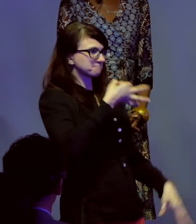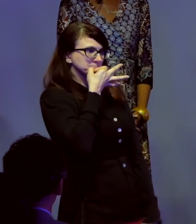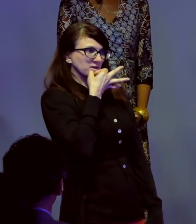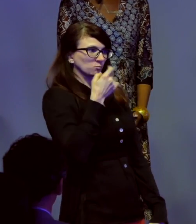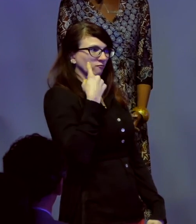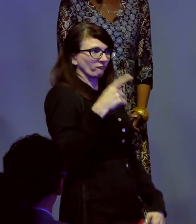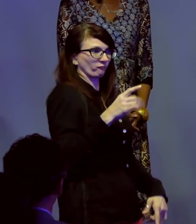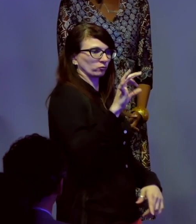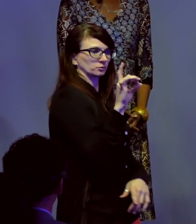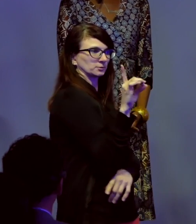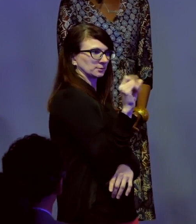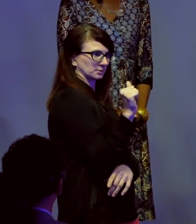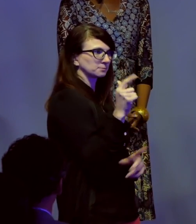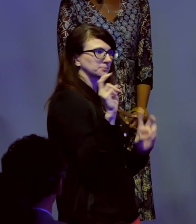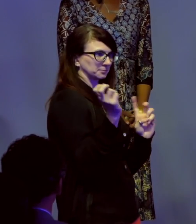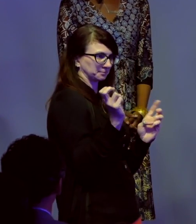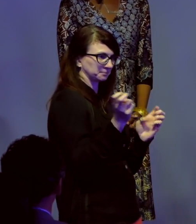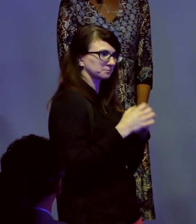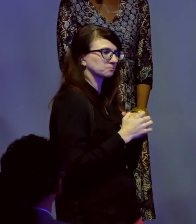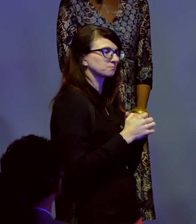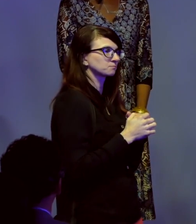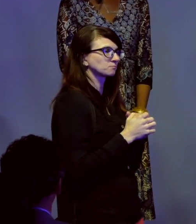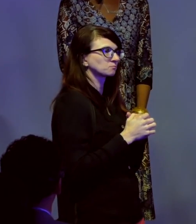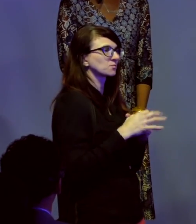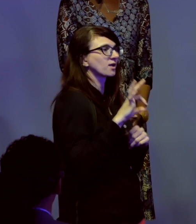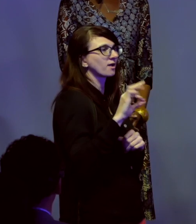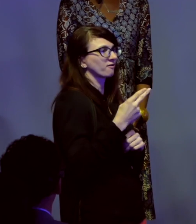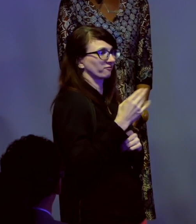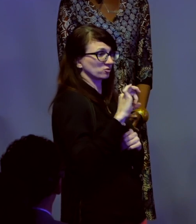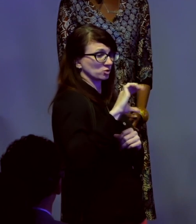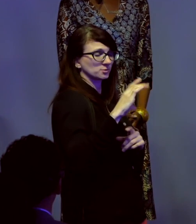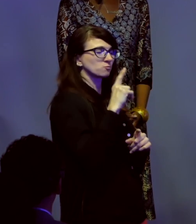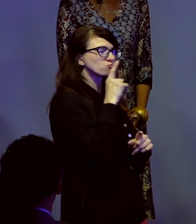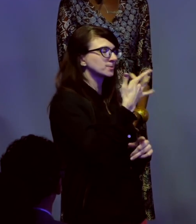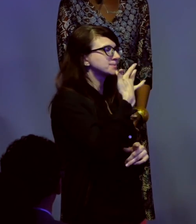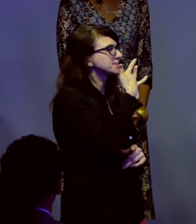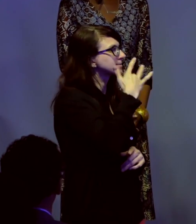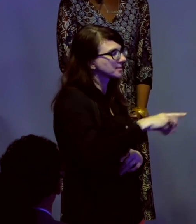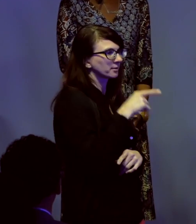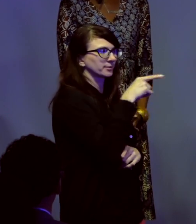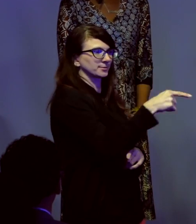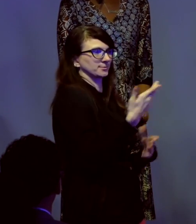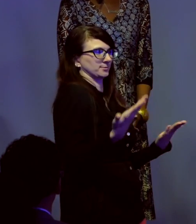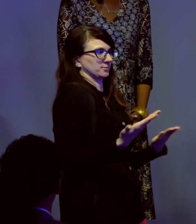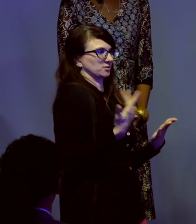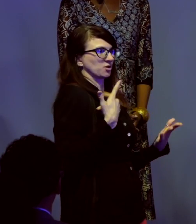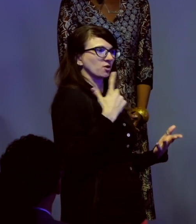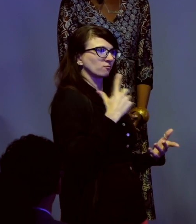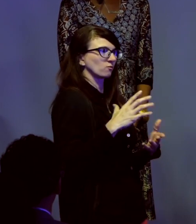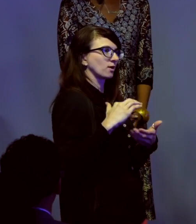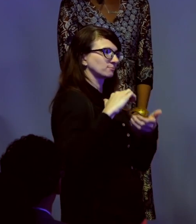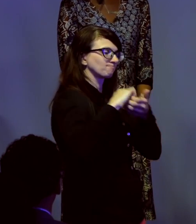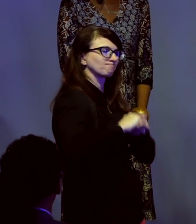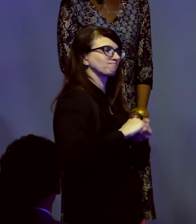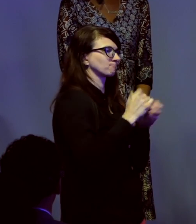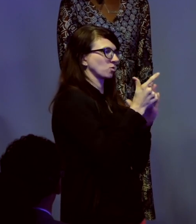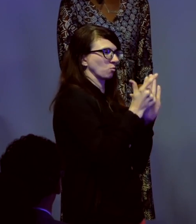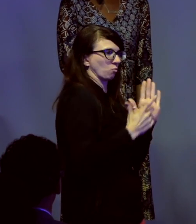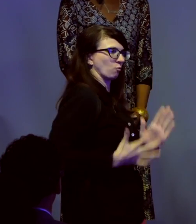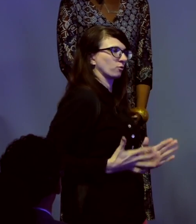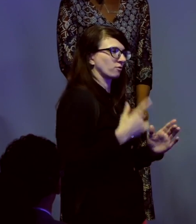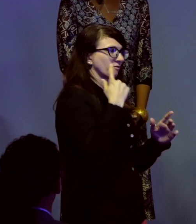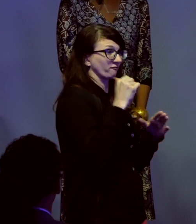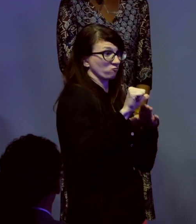issues, and the FHJC is so fortunate to have him as a cooperating attorney and